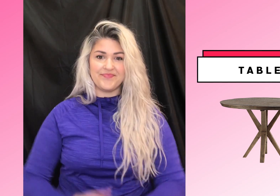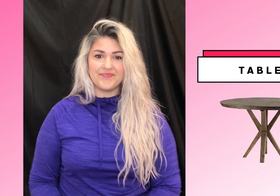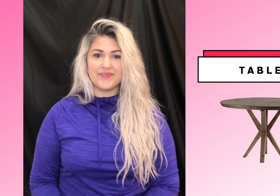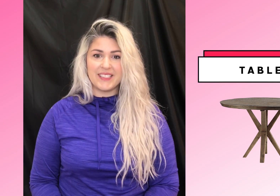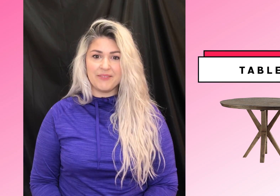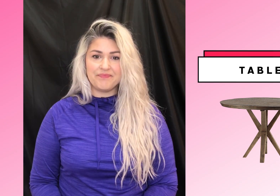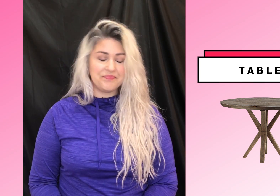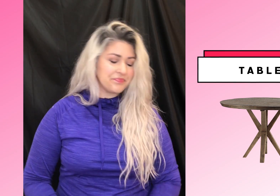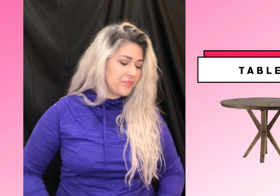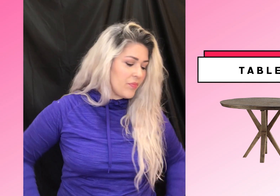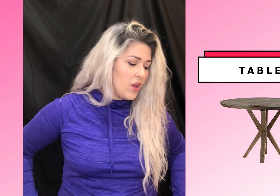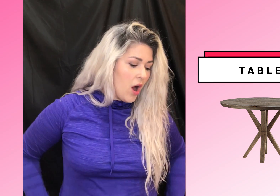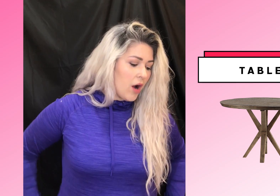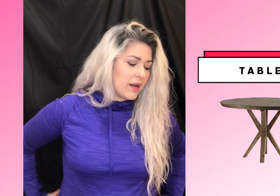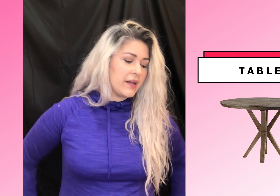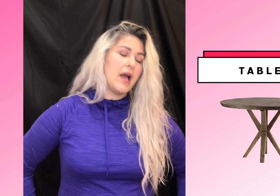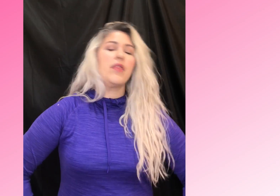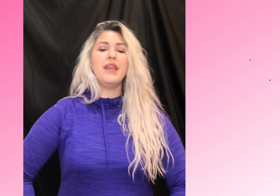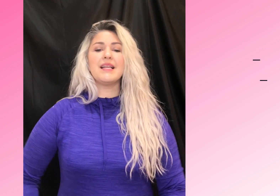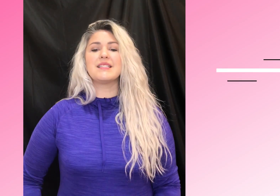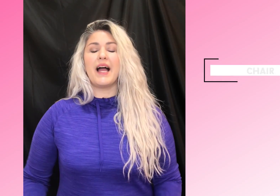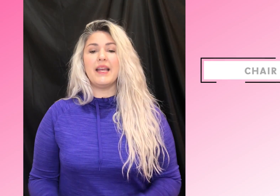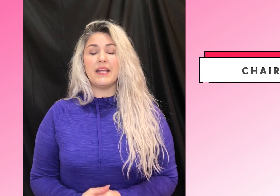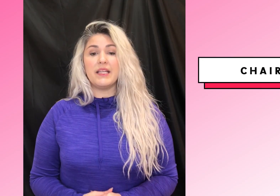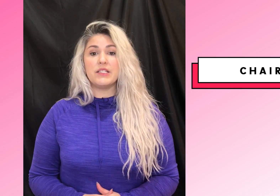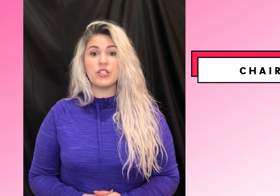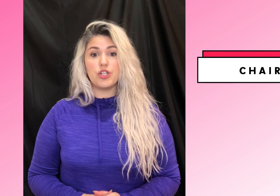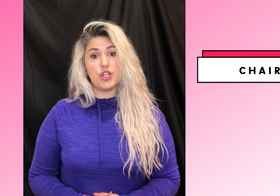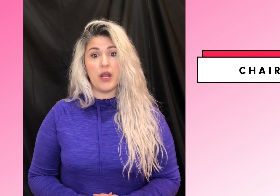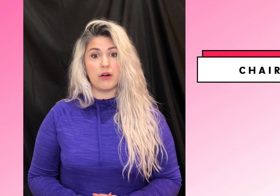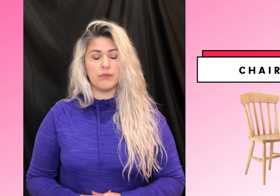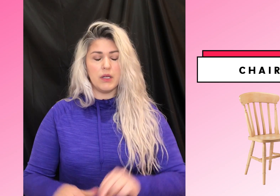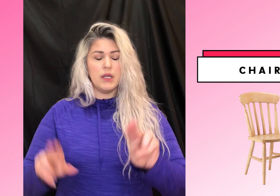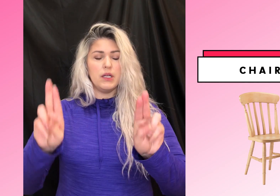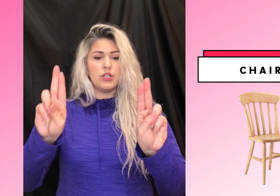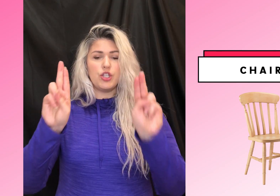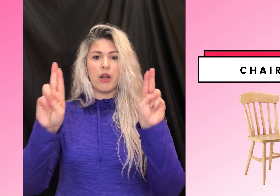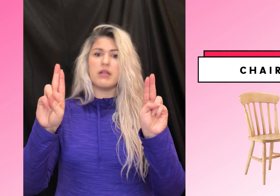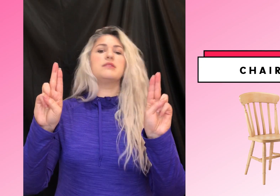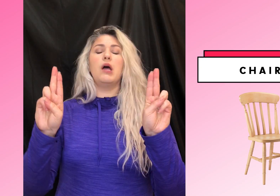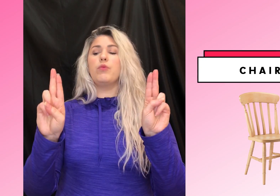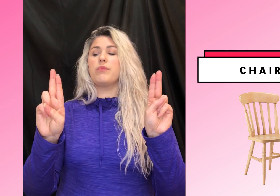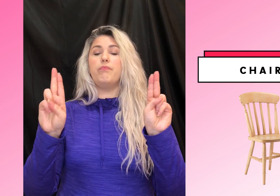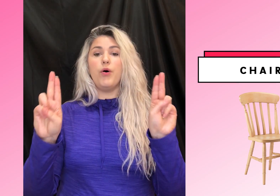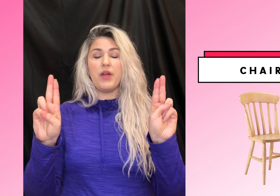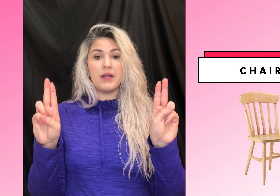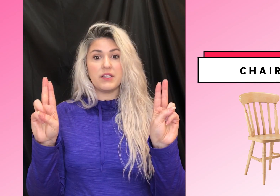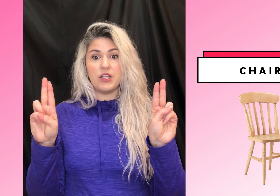That's it. All right. The next sign is chair. Chair is done with both hands in